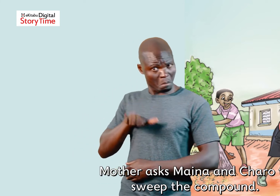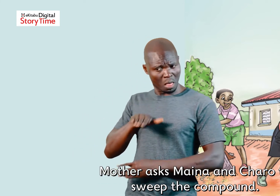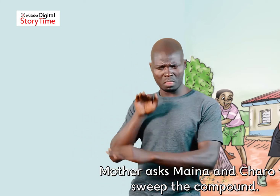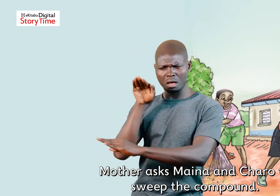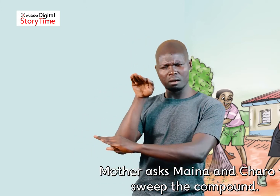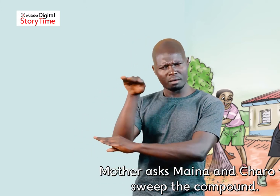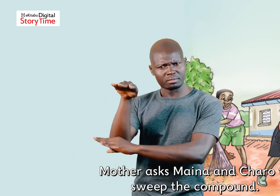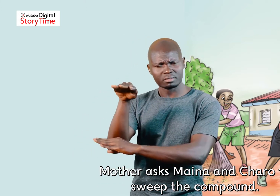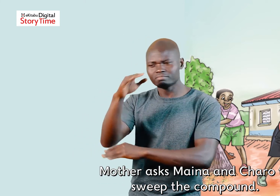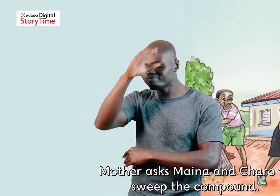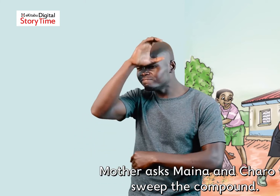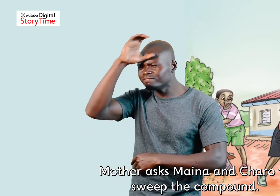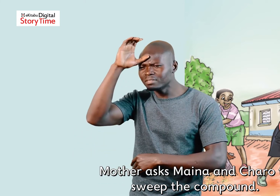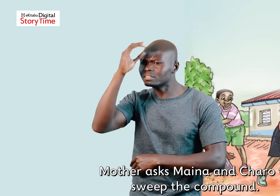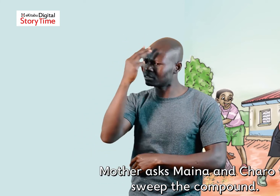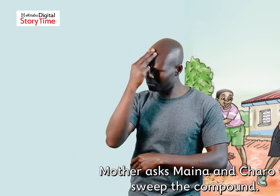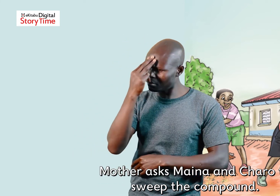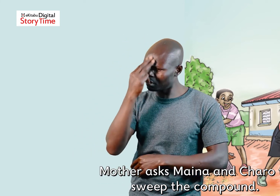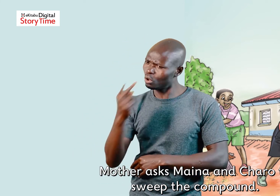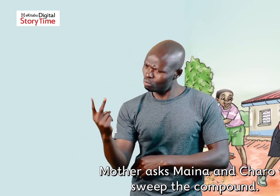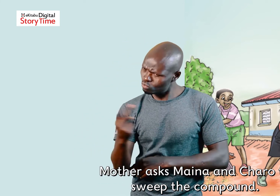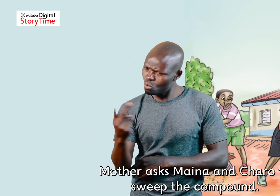Mother asks Maina and Charo to sweep the compound